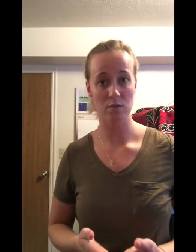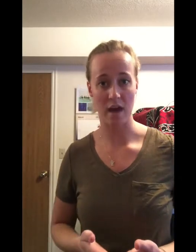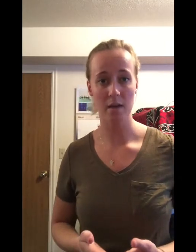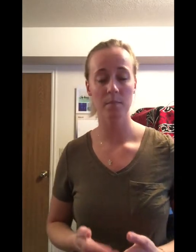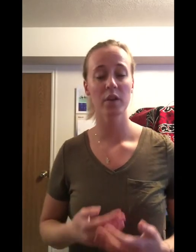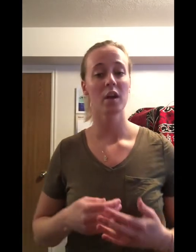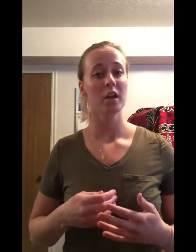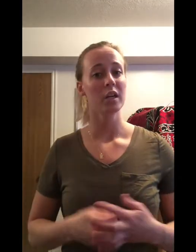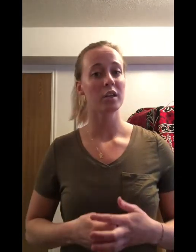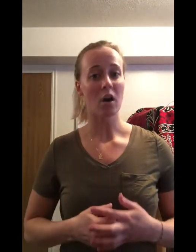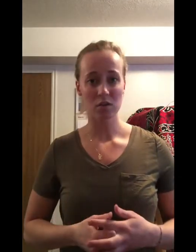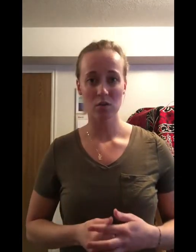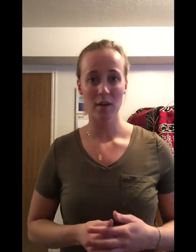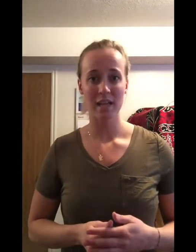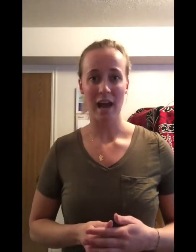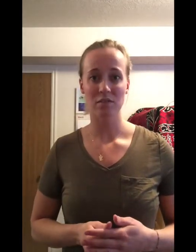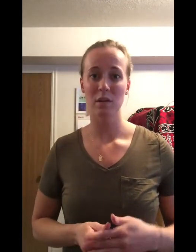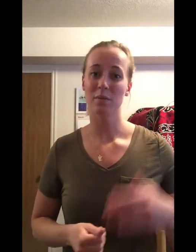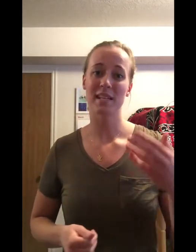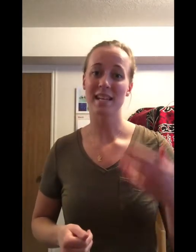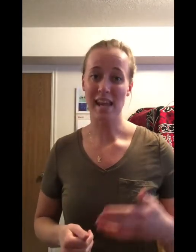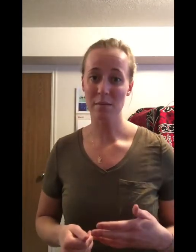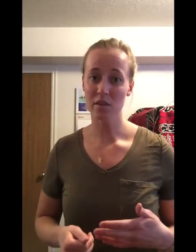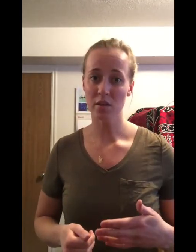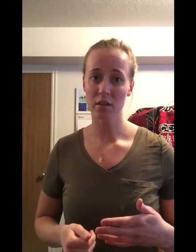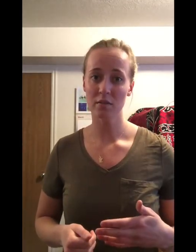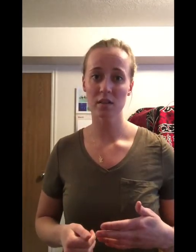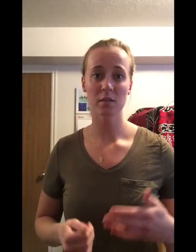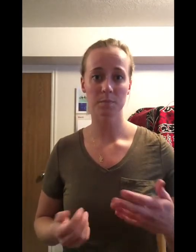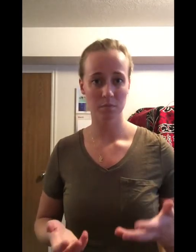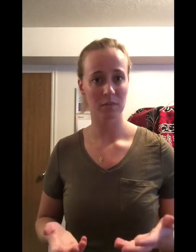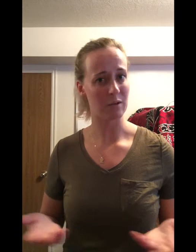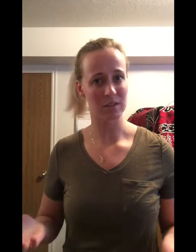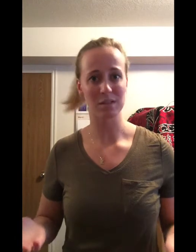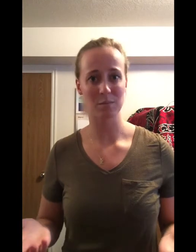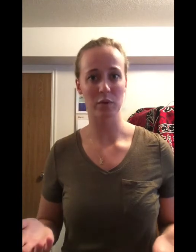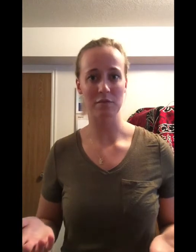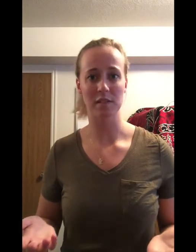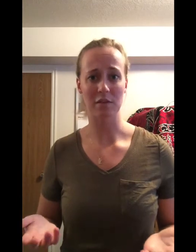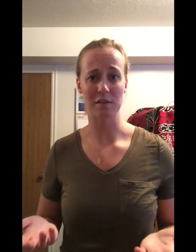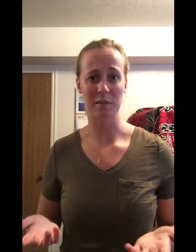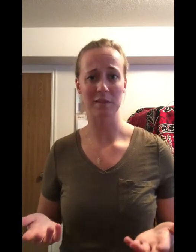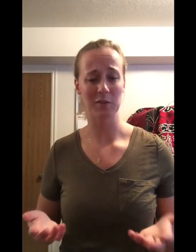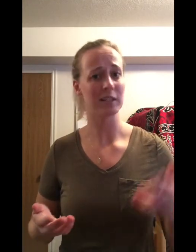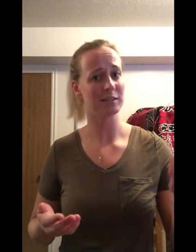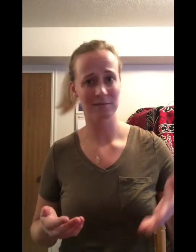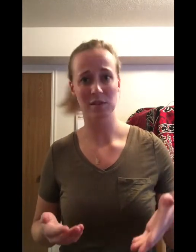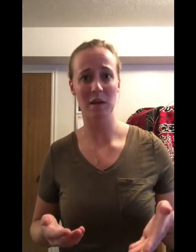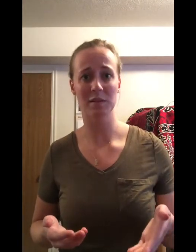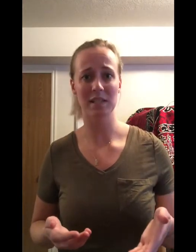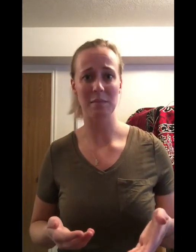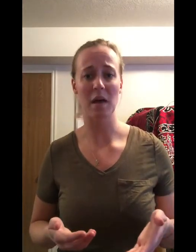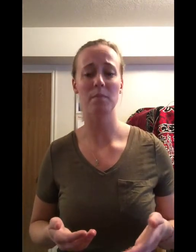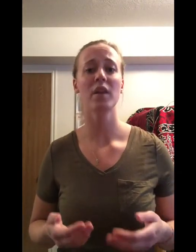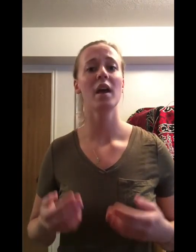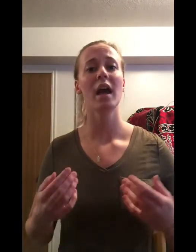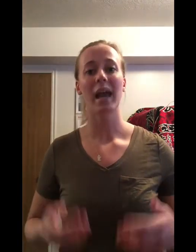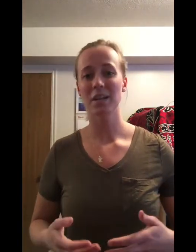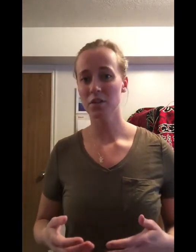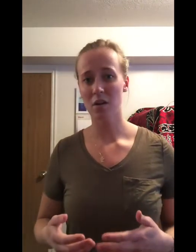do that. You're also going to have to be able to name the nerves. That one's pretty self-explanatory. Just be able to name them and you're